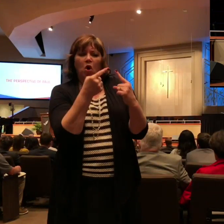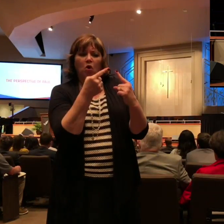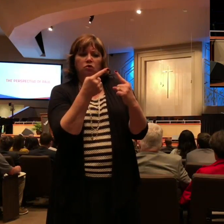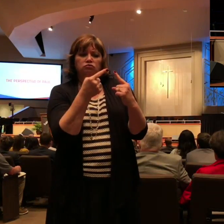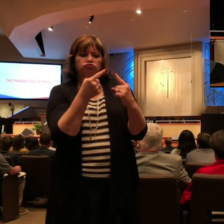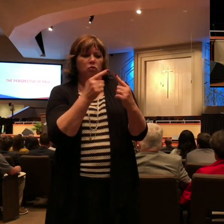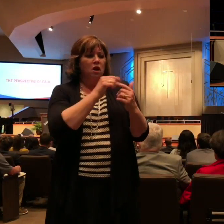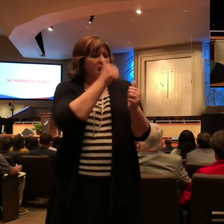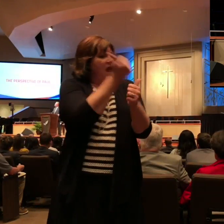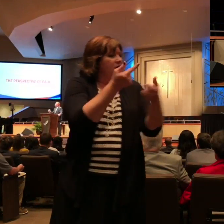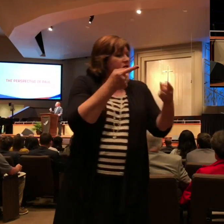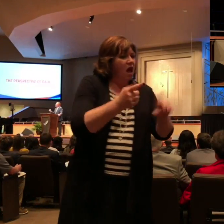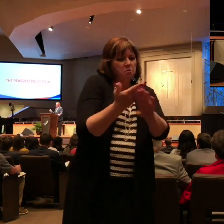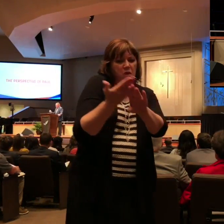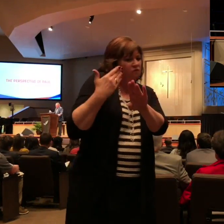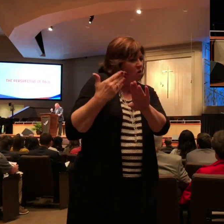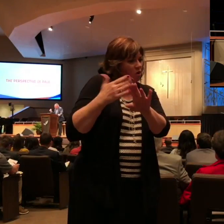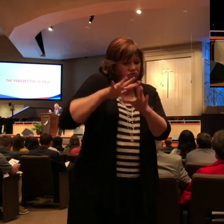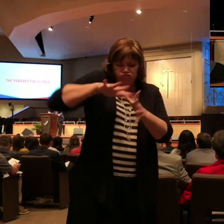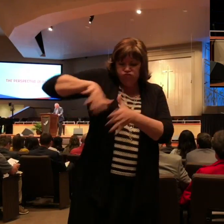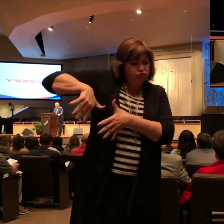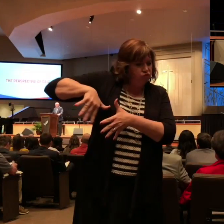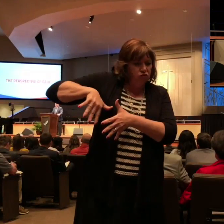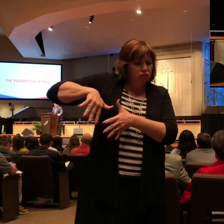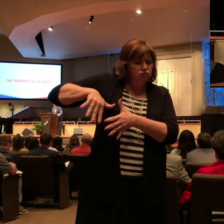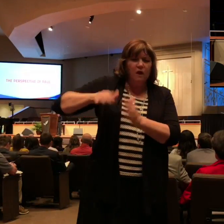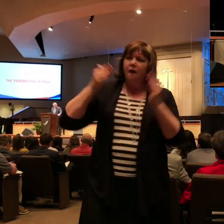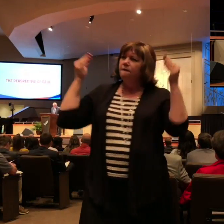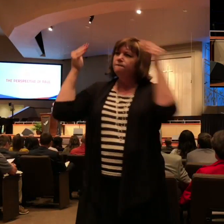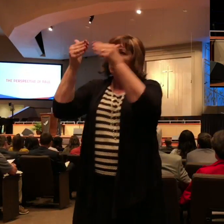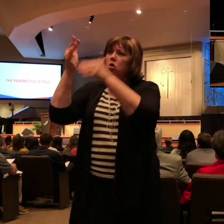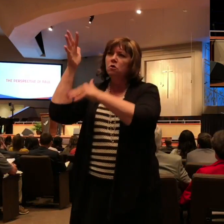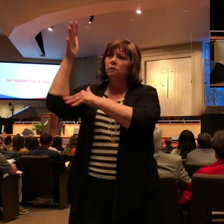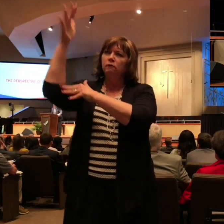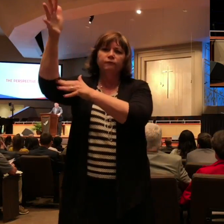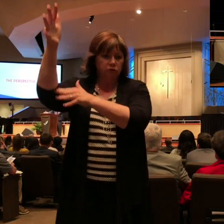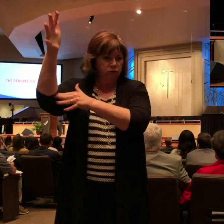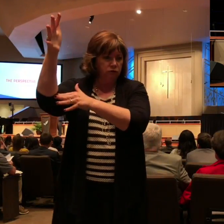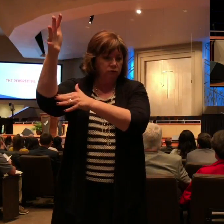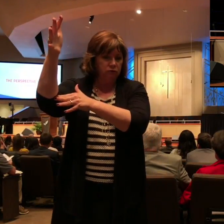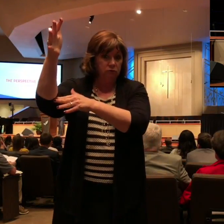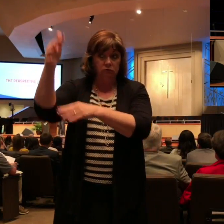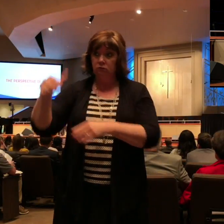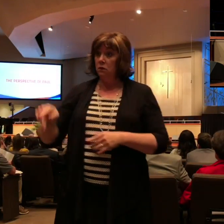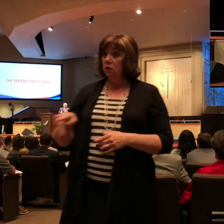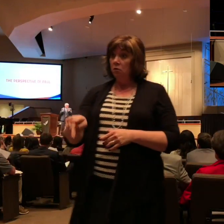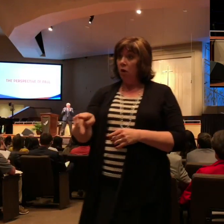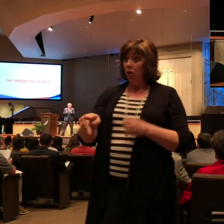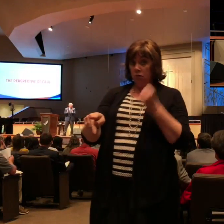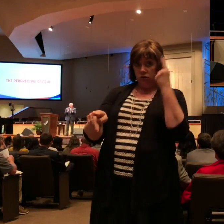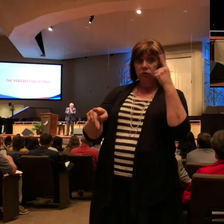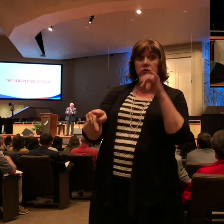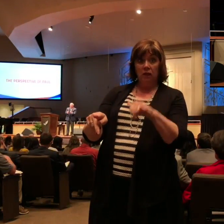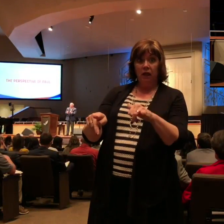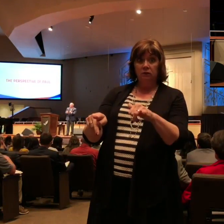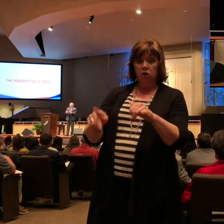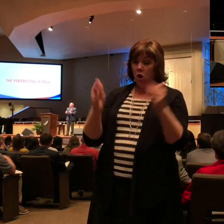forgetting those things which are behind and reaching forth unto those things which are before. And Paul mastered focusing on just one thing,